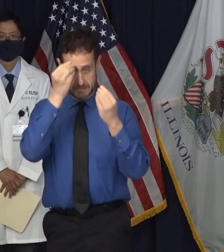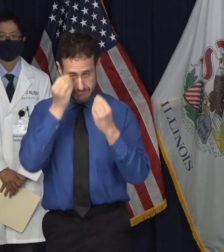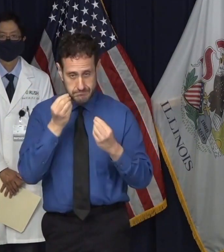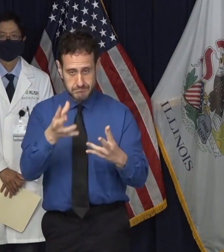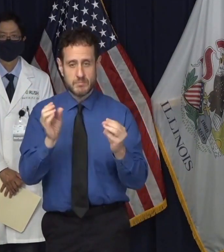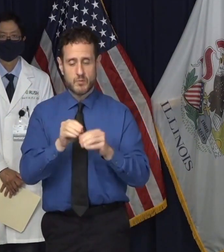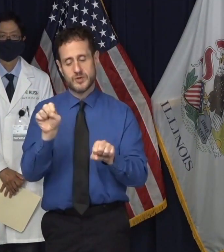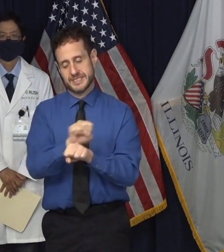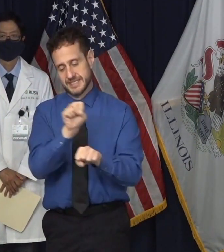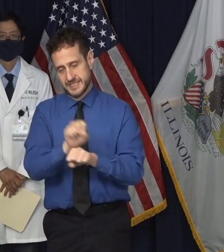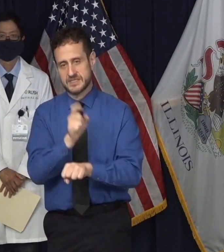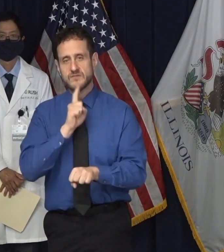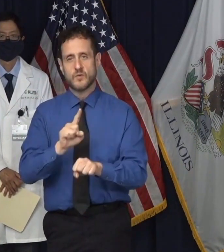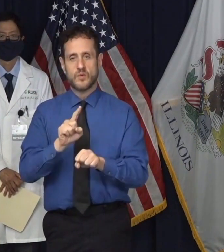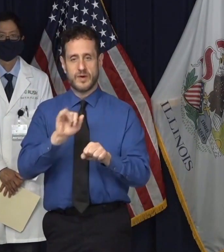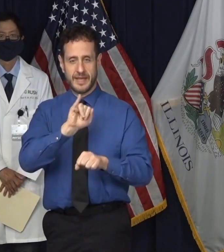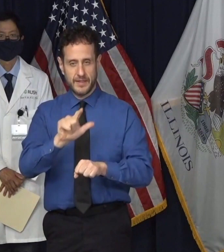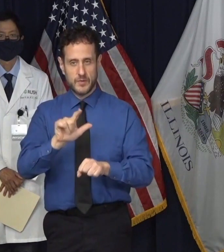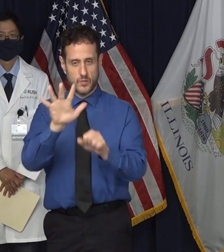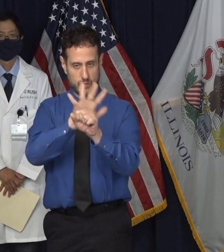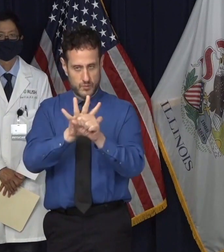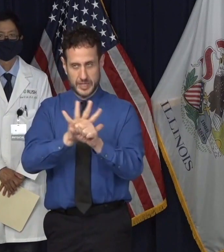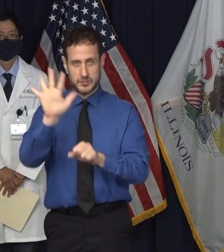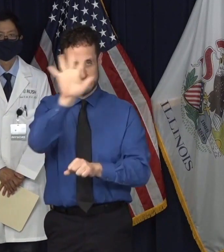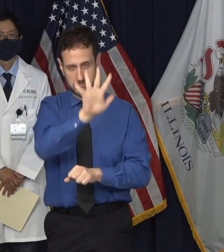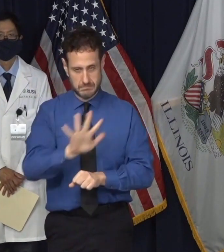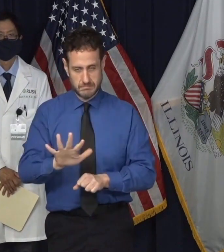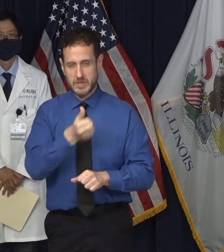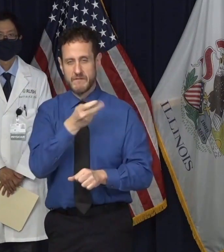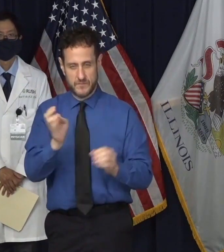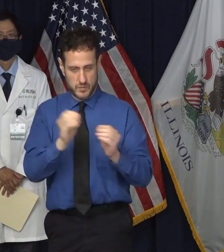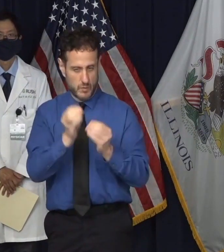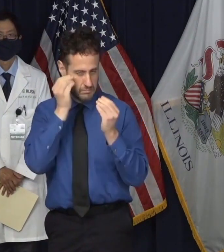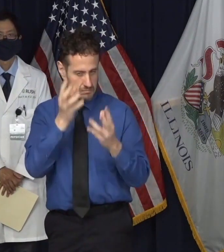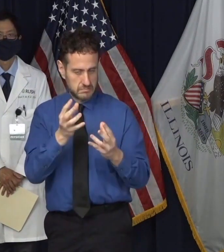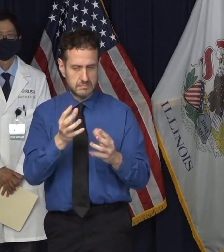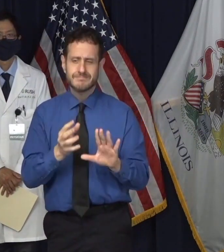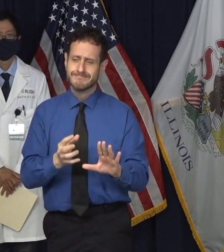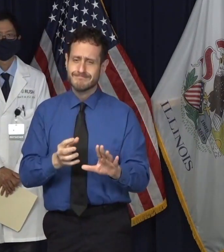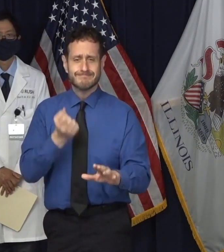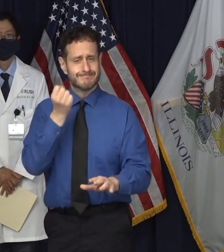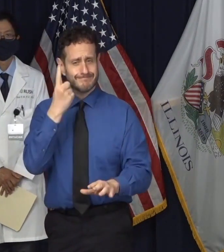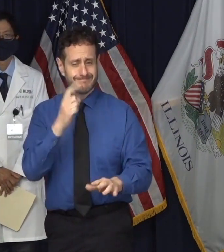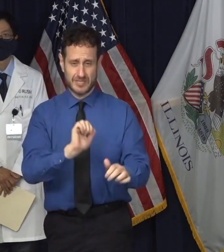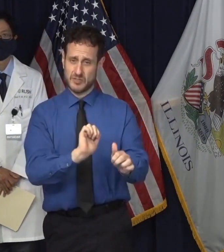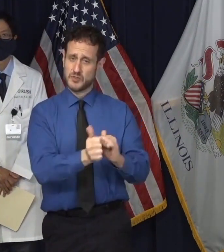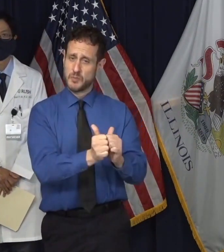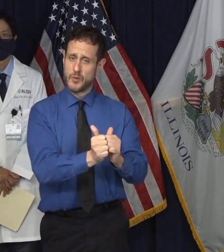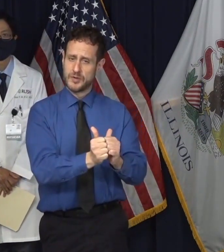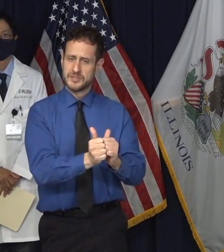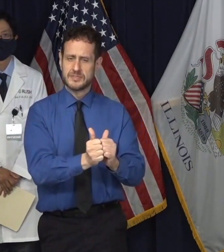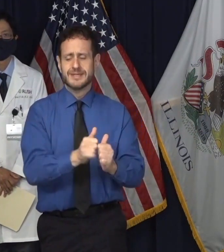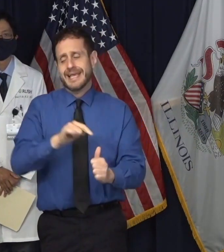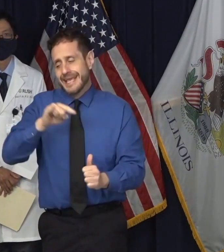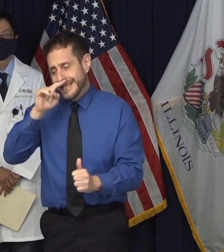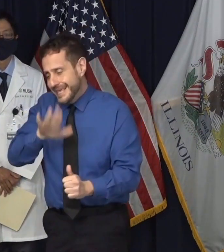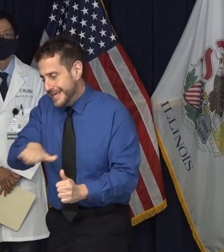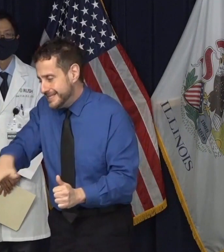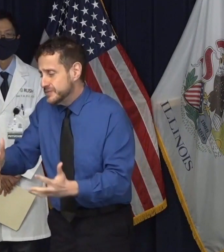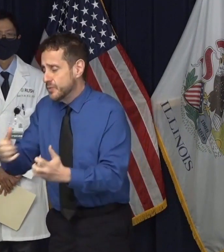a few other items. We all want our kids to be able to play sports. We all want our kids